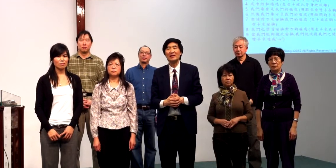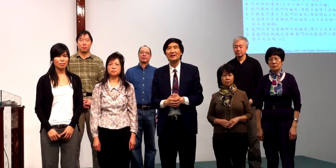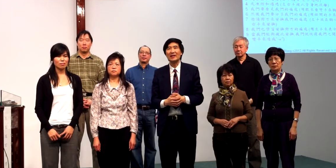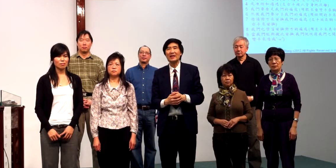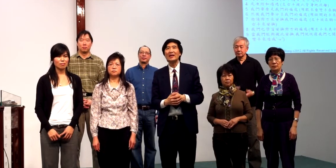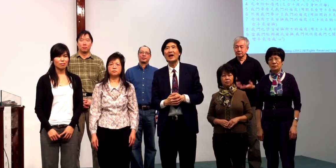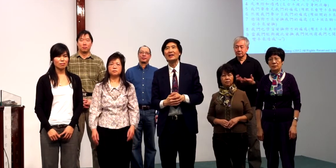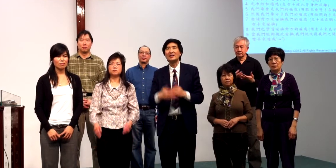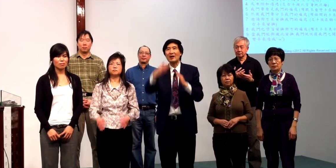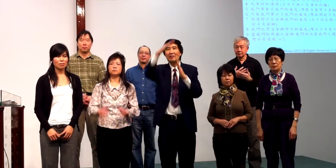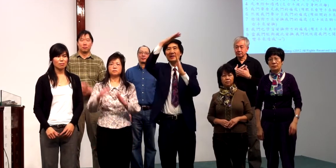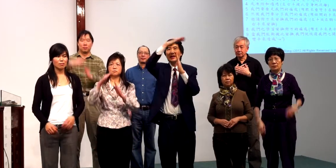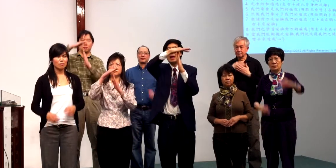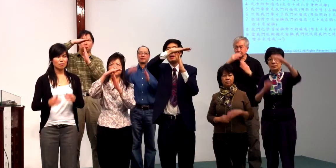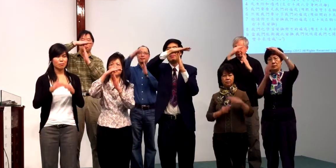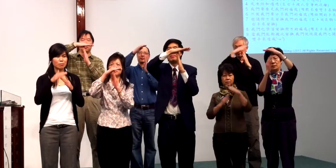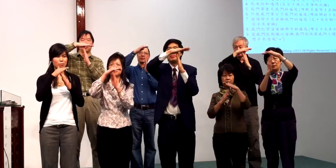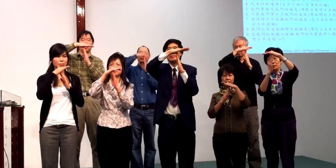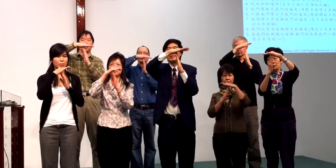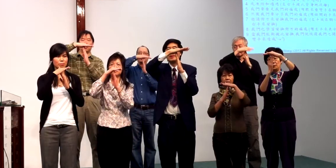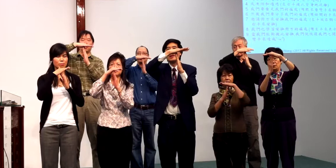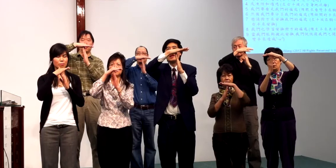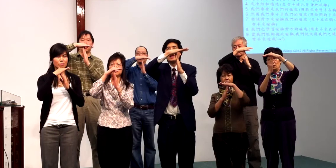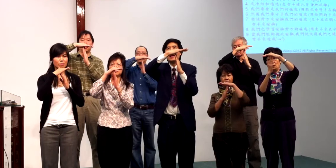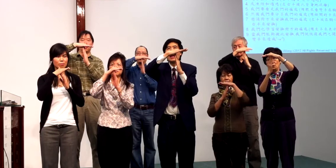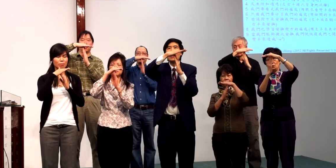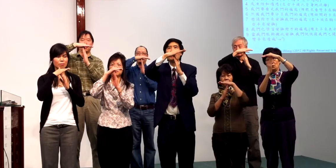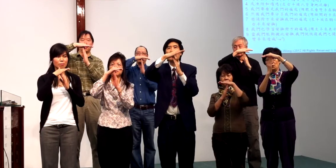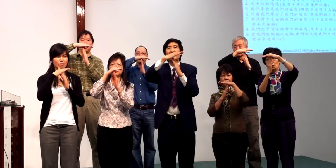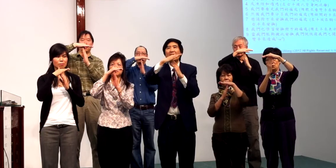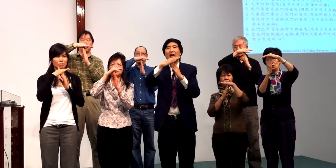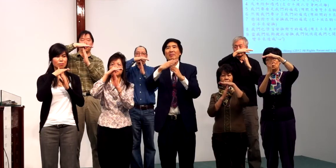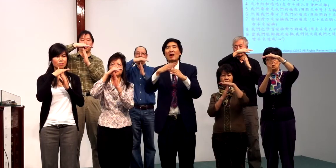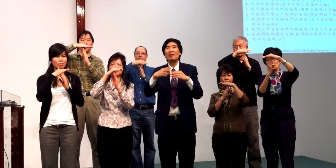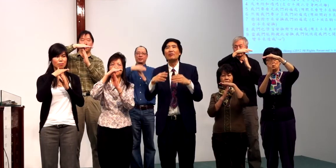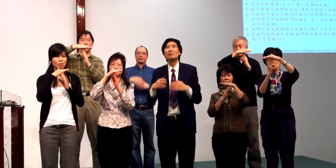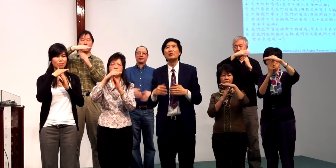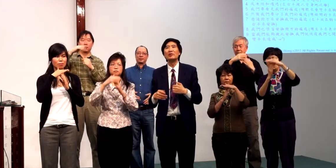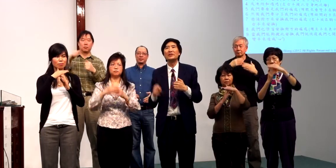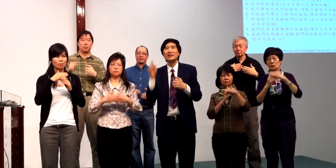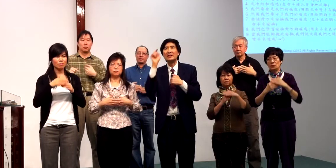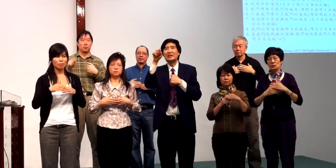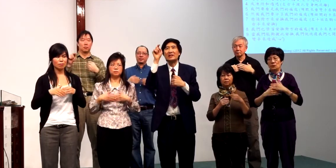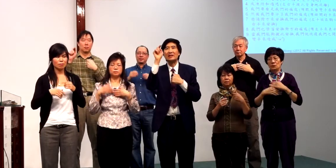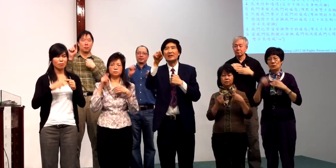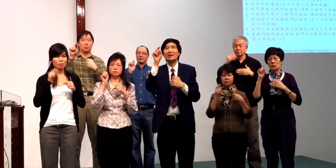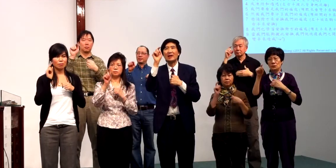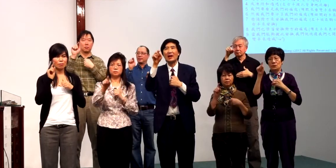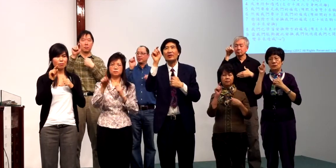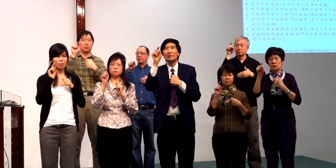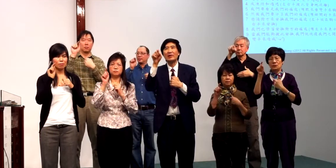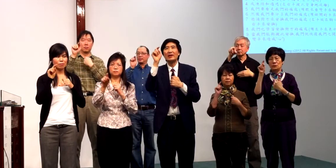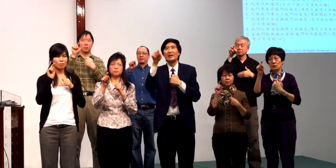must see and stop the game. And then we claim our own moves, either we